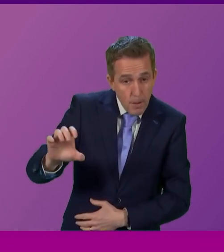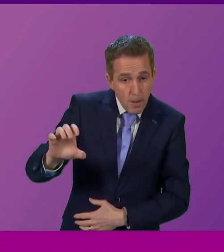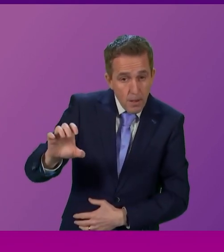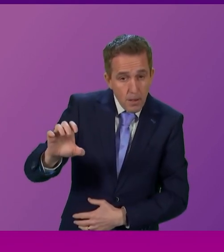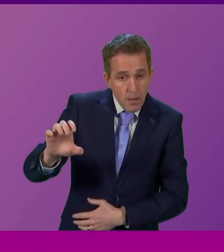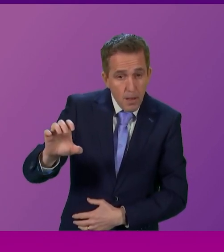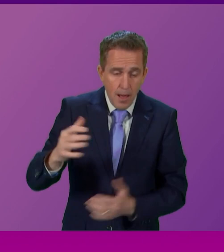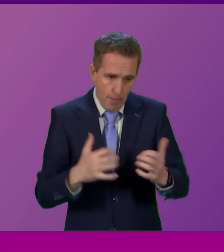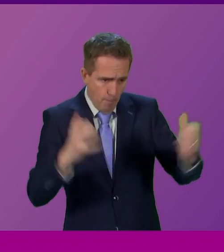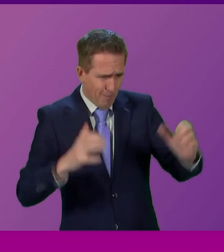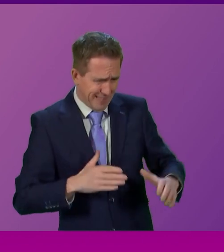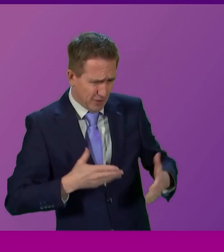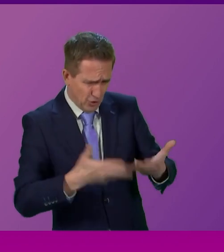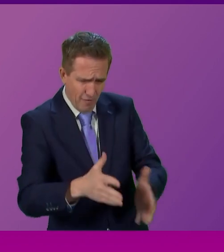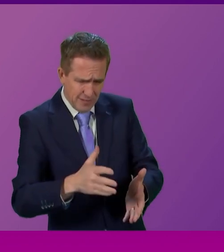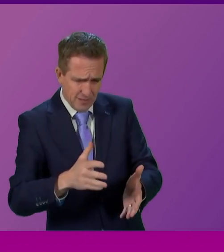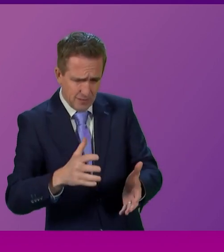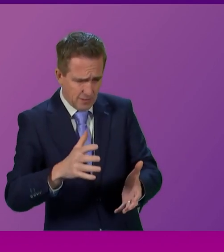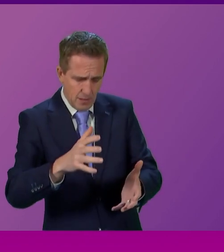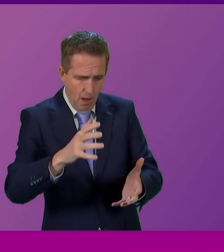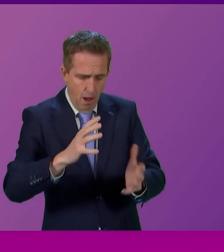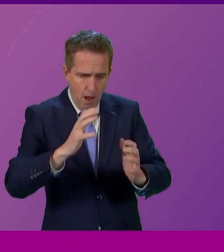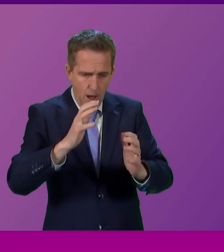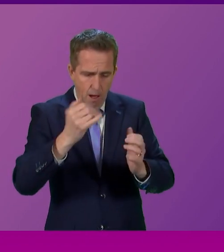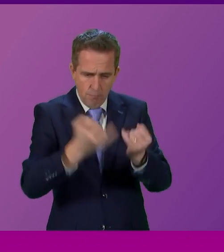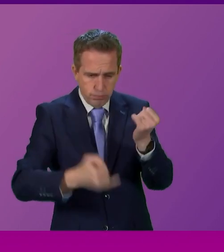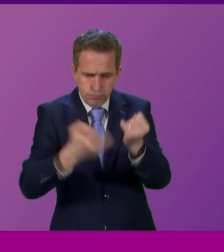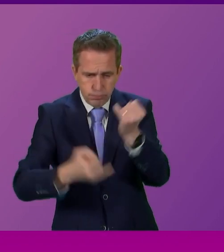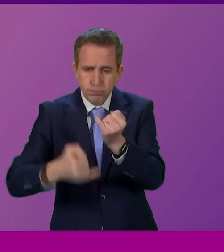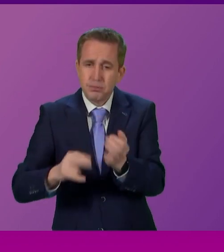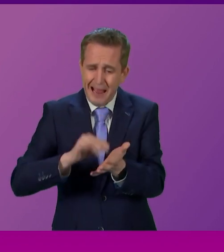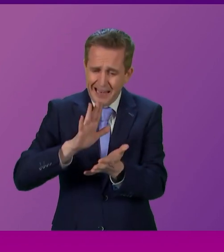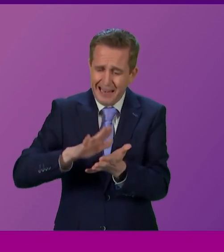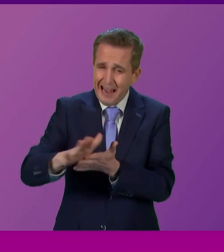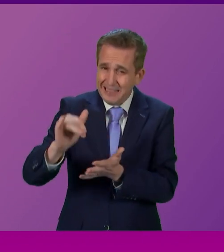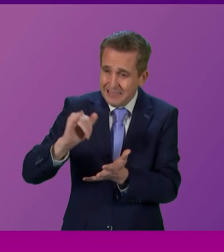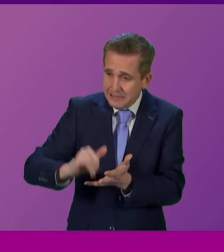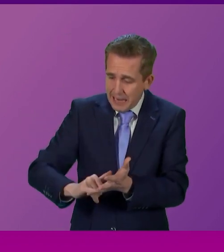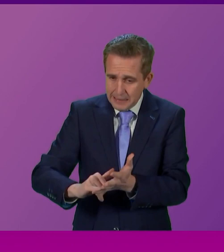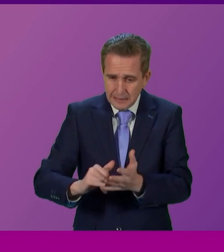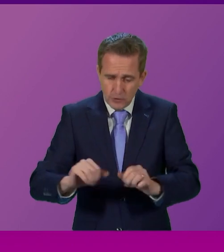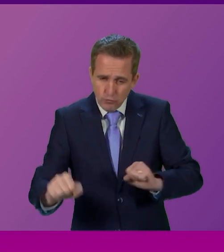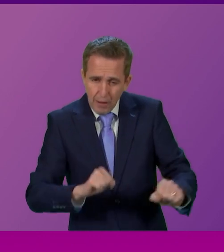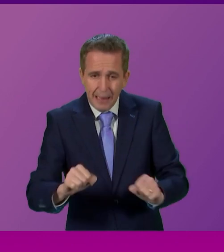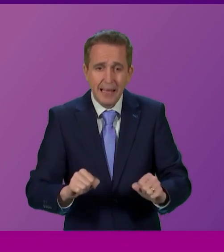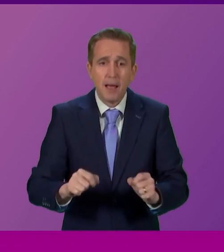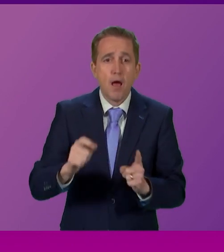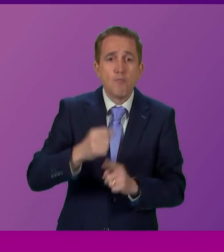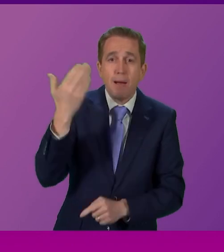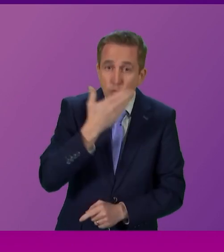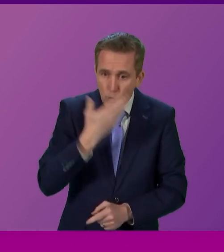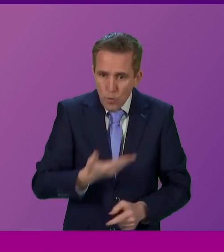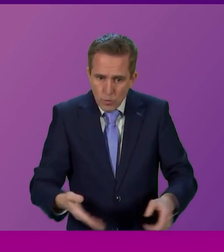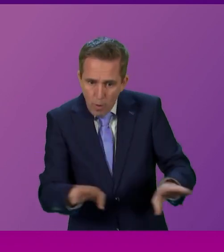in our public services here in Scotland. The NHS on its knees, primary schools closed today, many